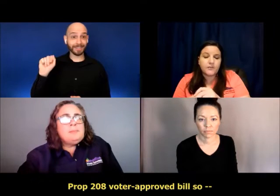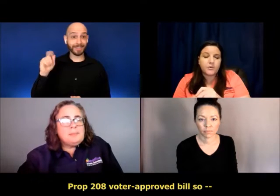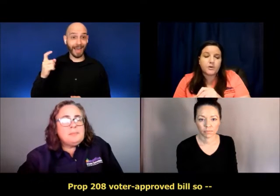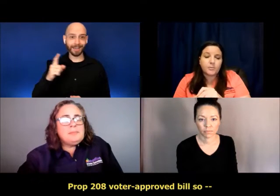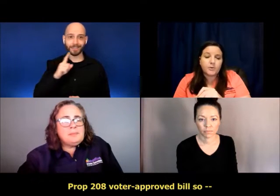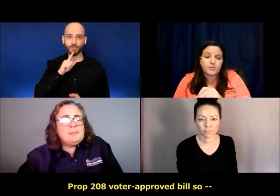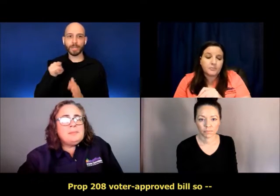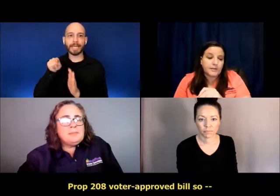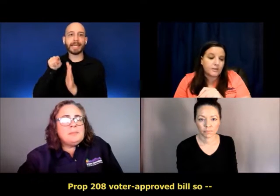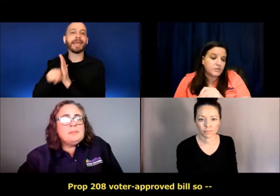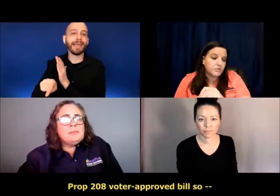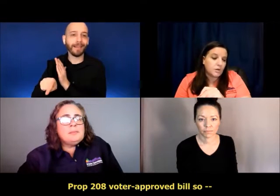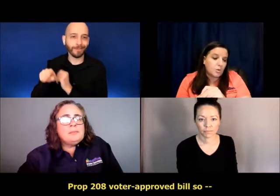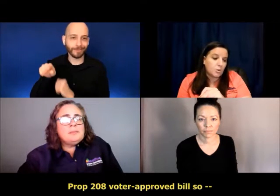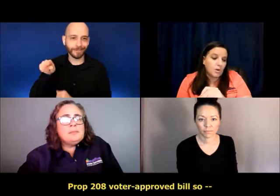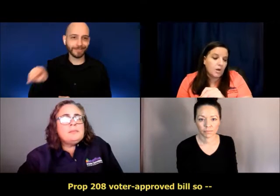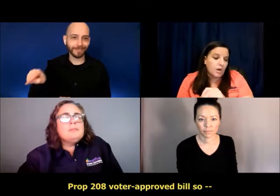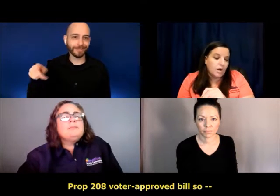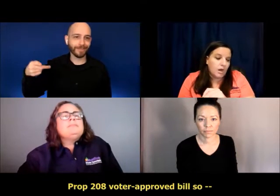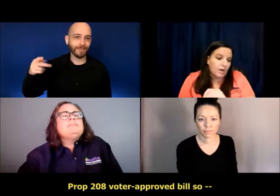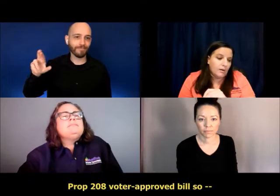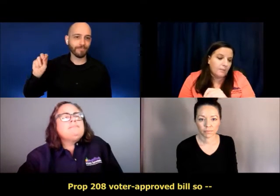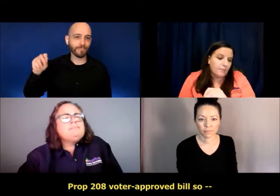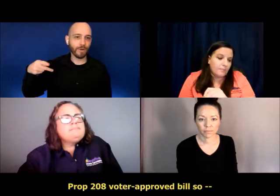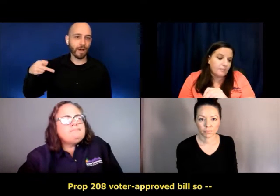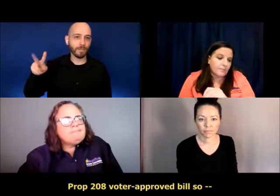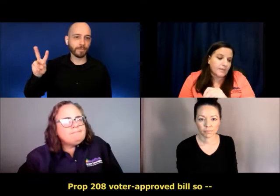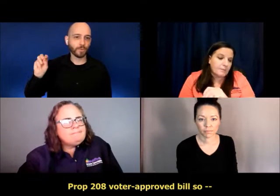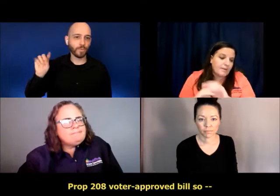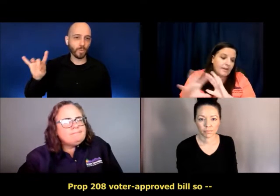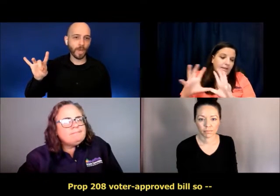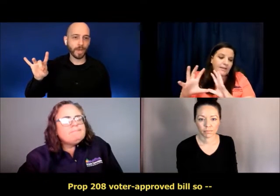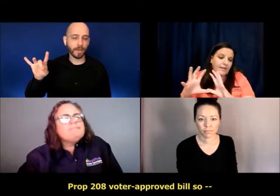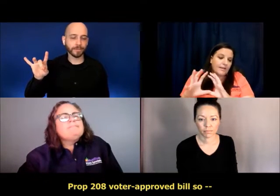uh, voter approved bill. So, um,